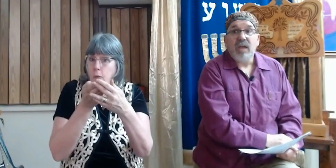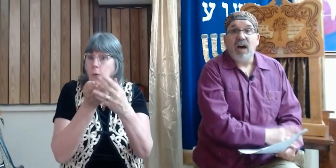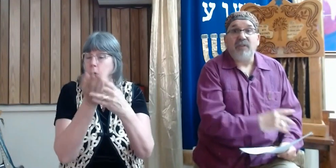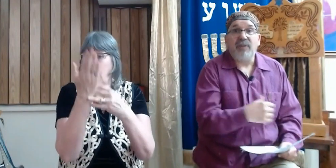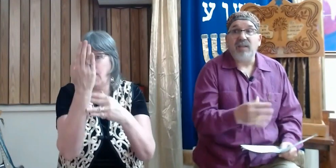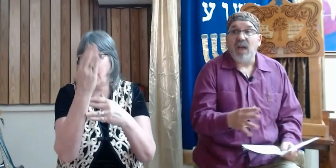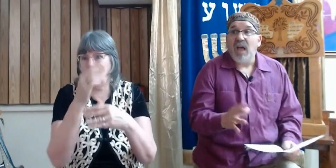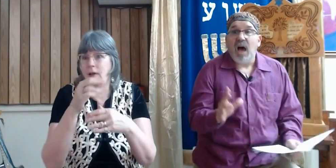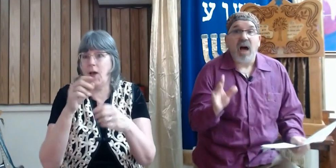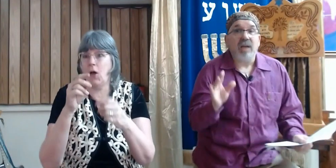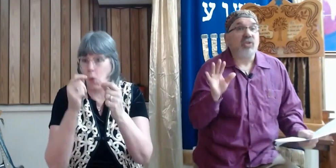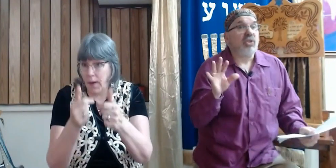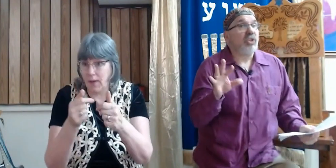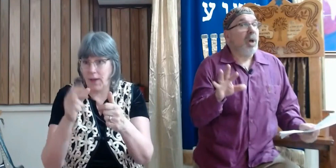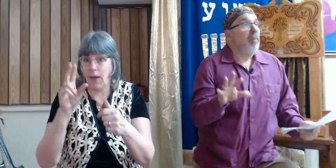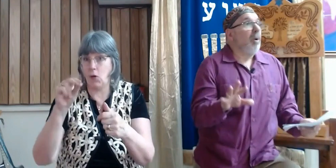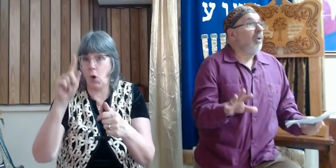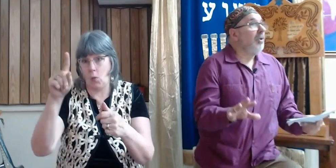I felt